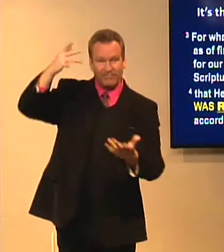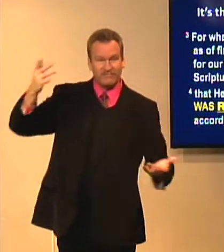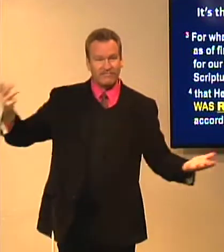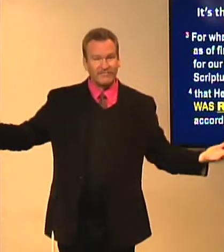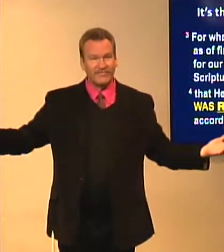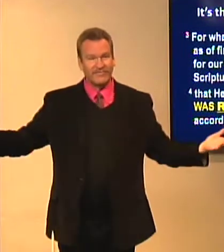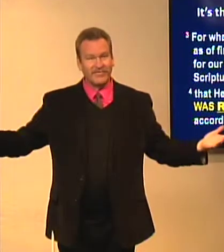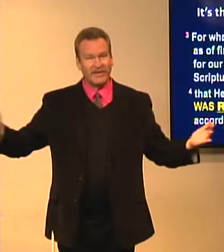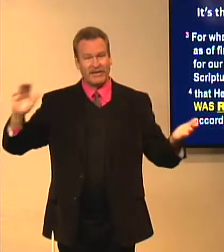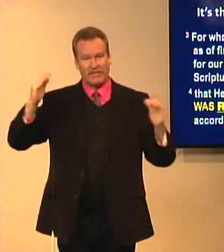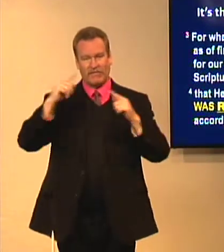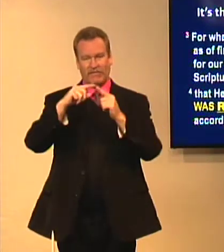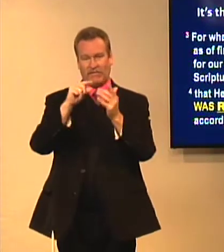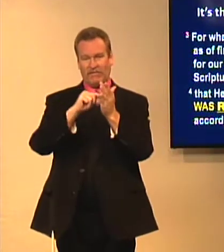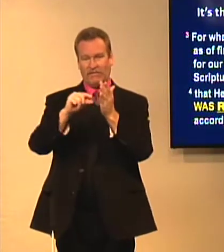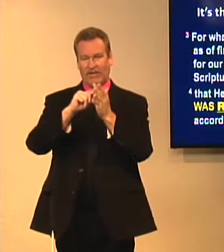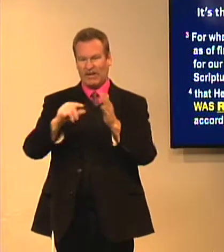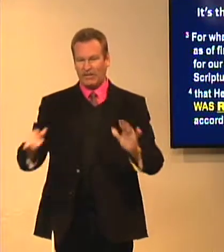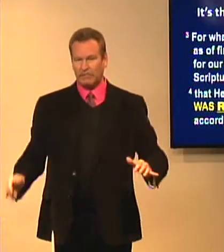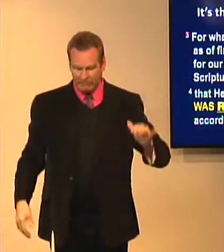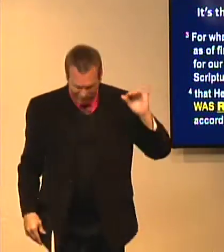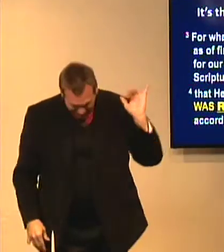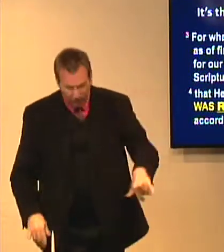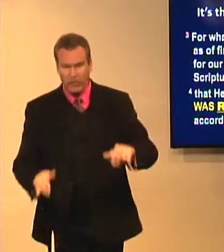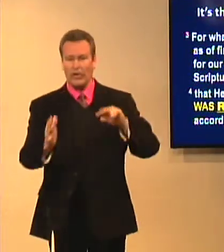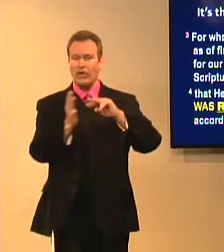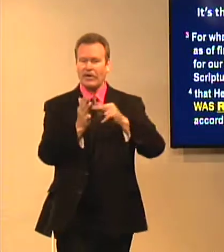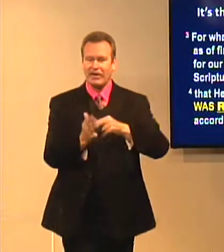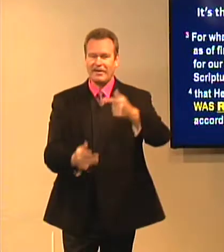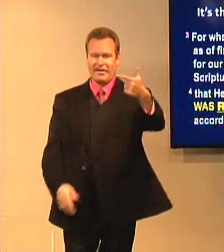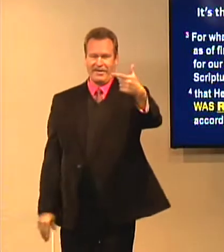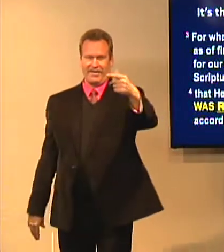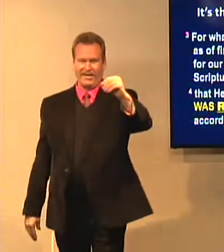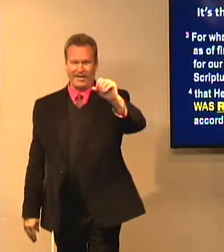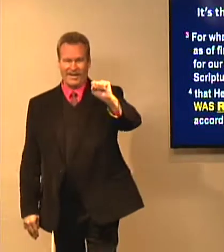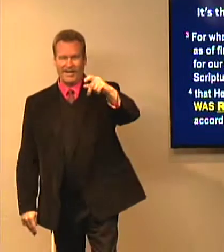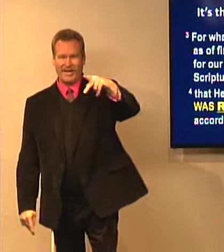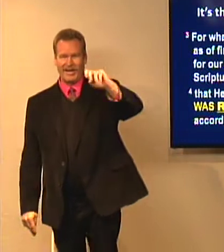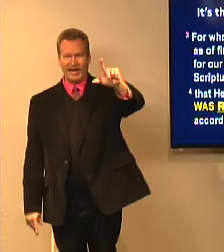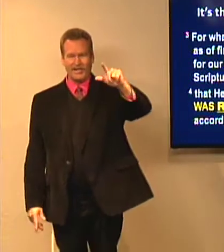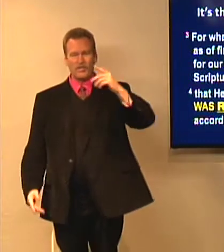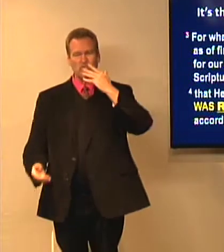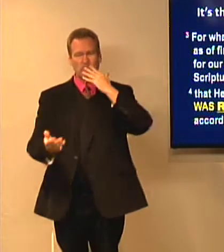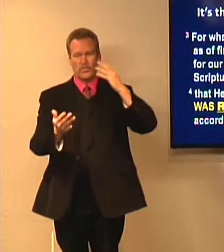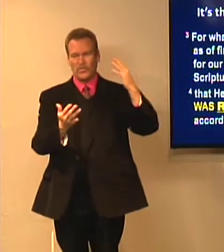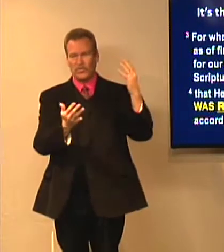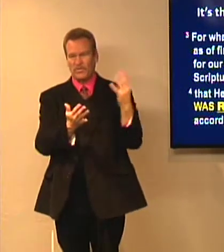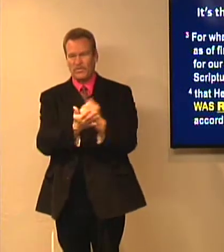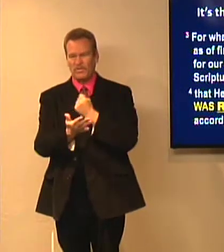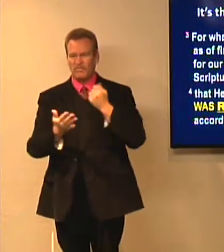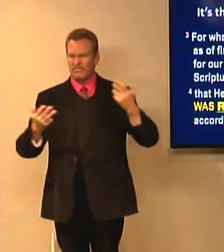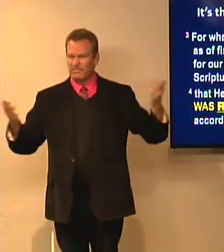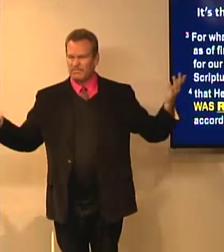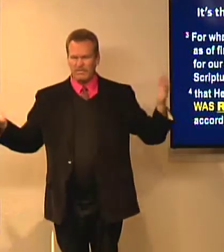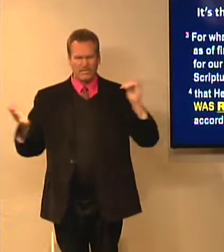day. This is the gospel. According to the scriptures. This is the good news.